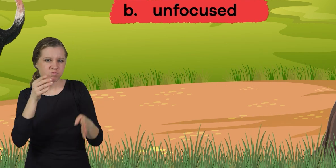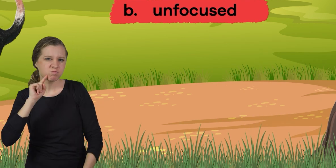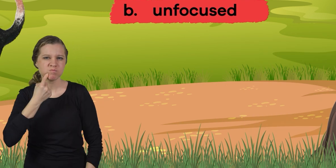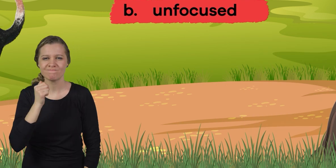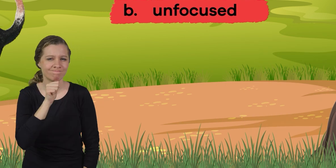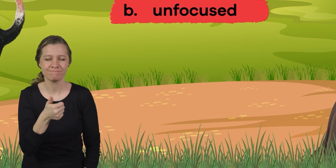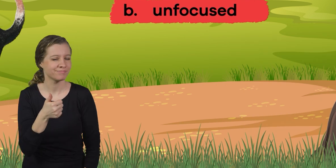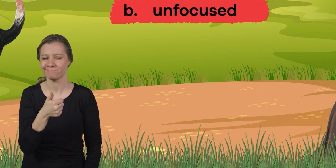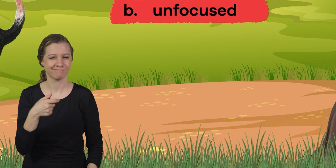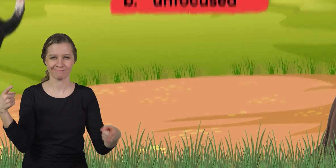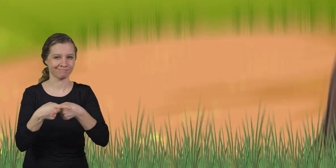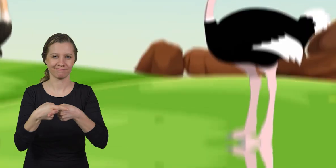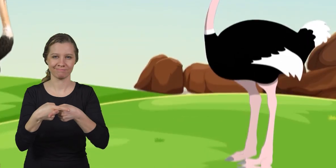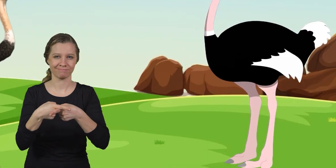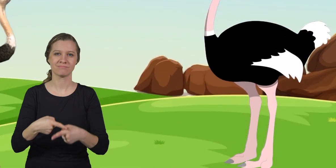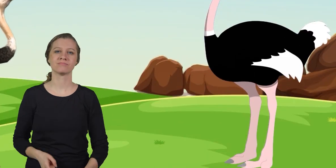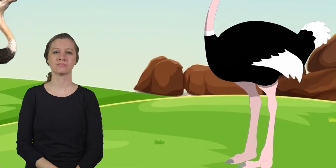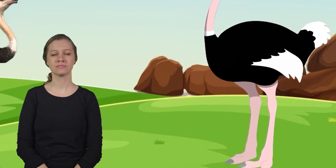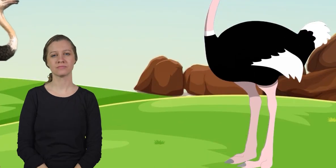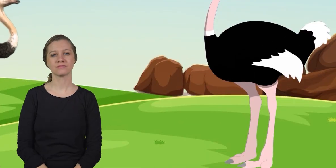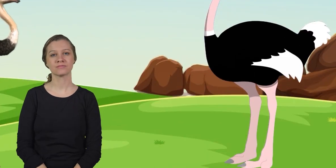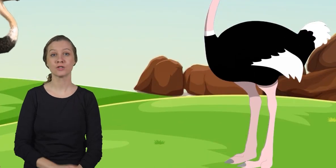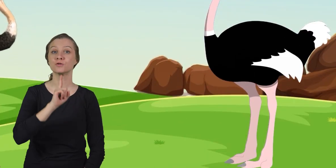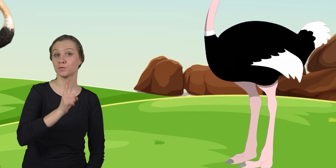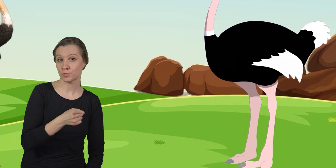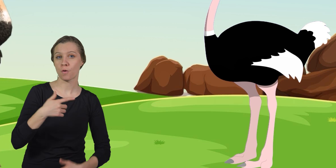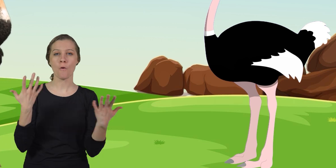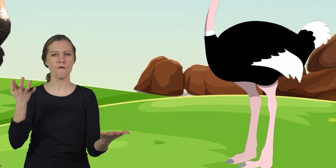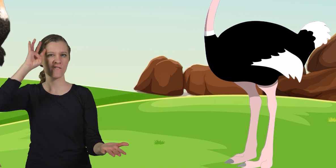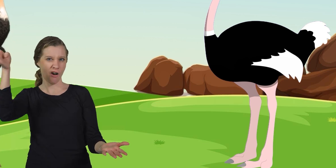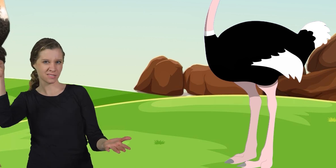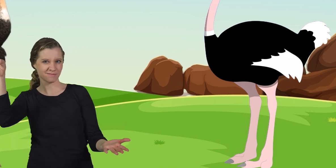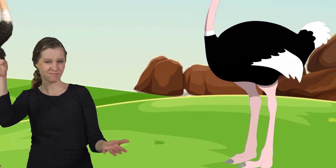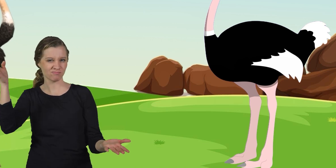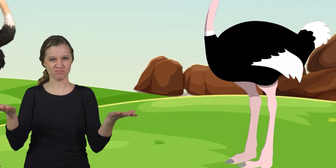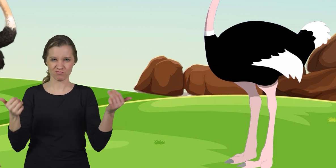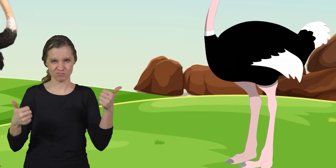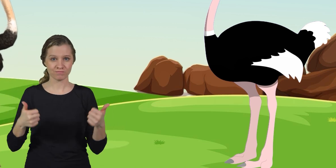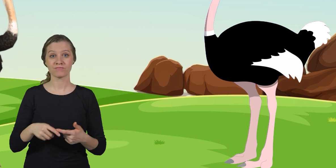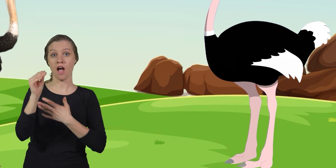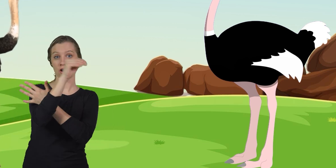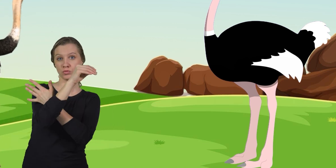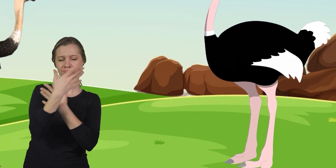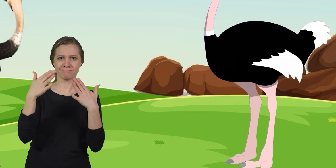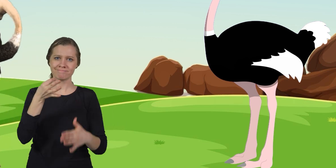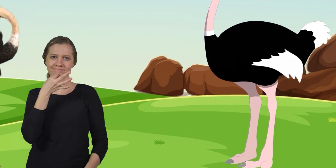Unfocused B. 2. True or False Ostriches are great at flying.